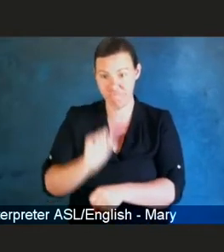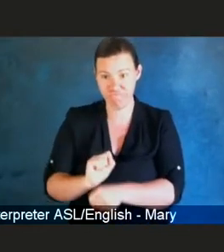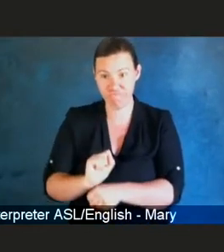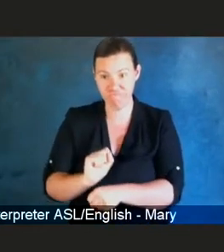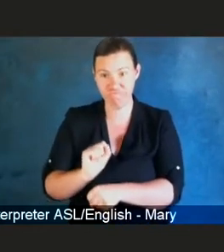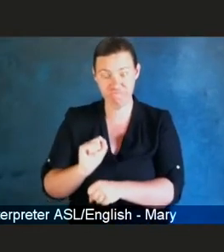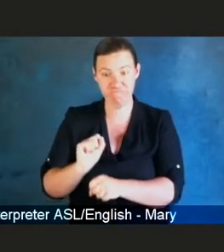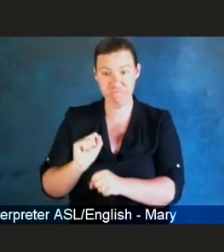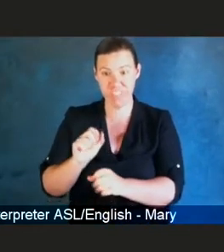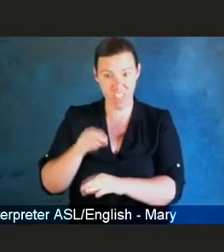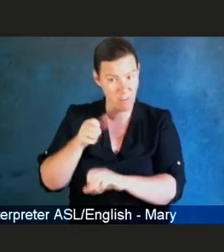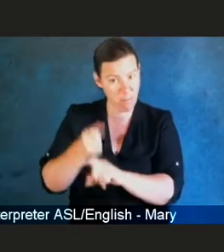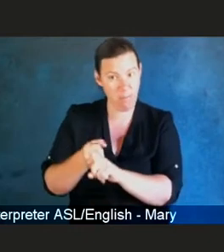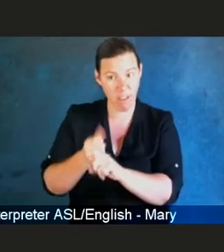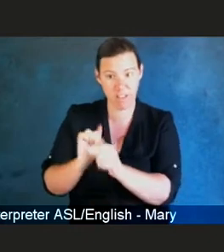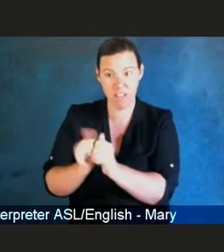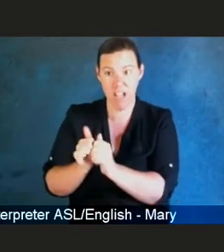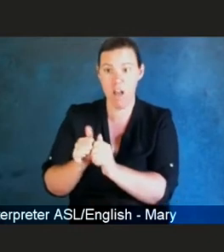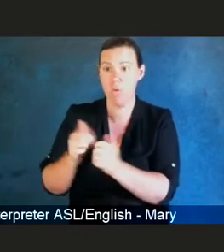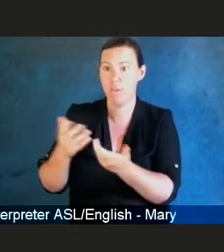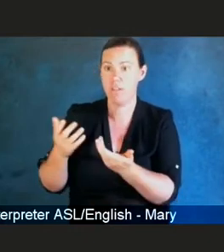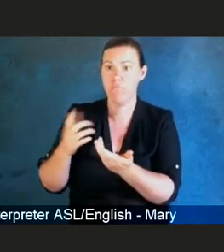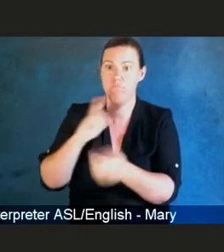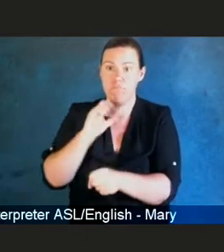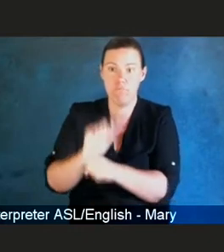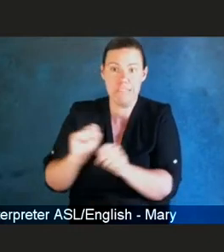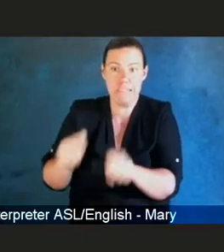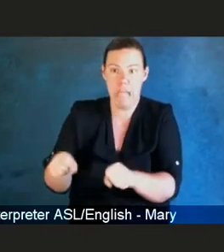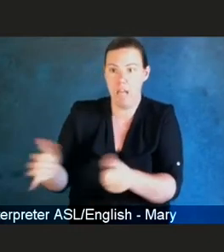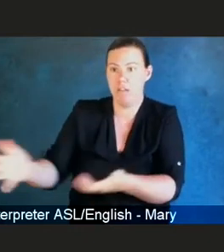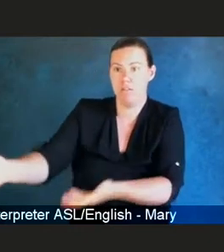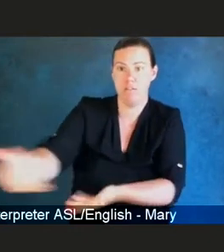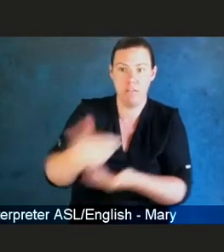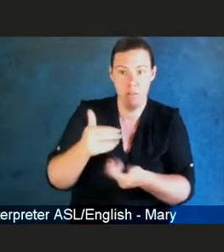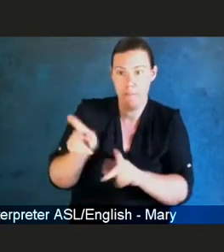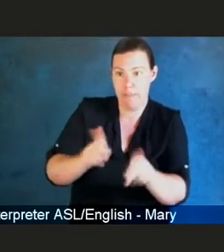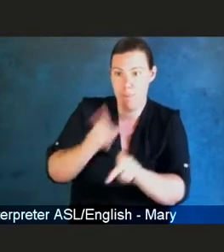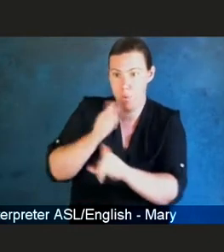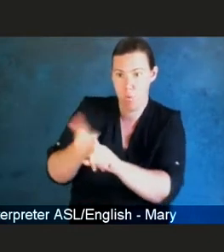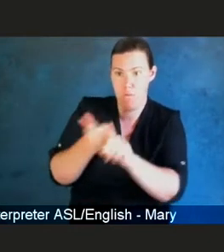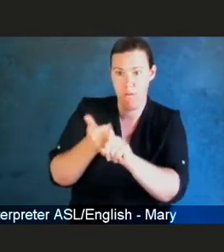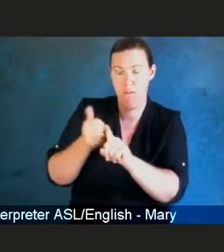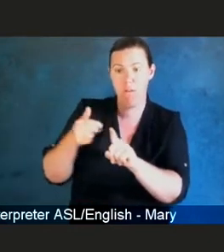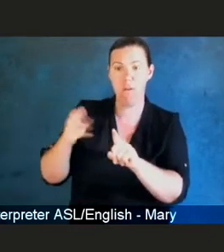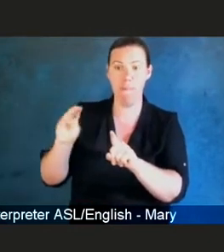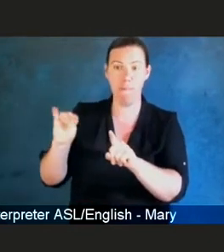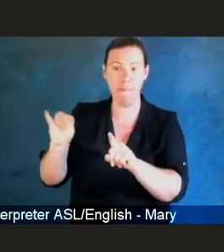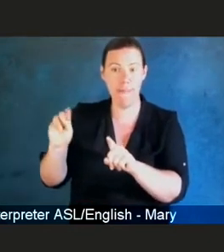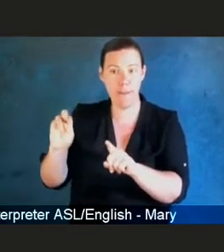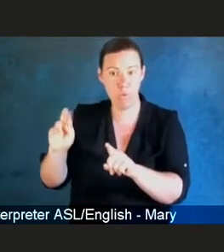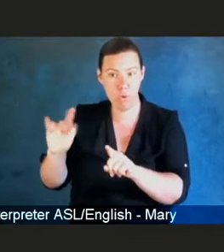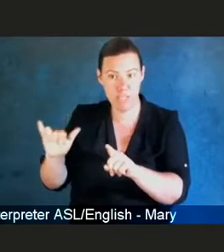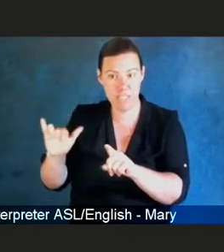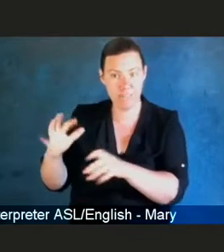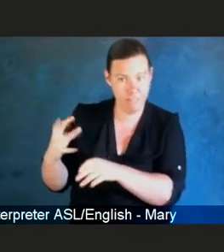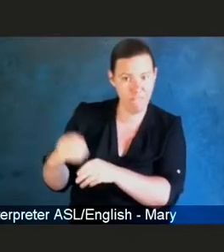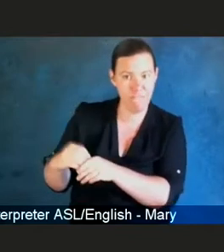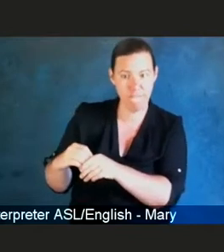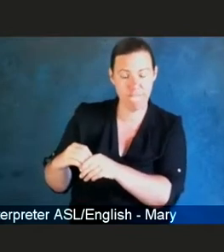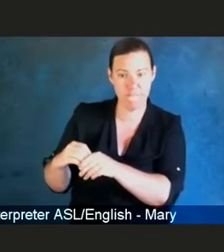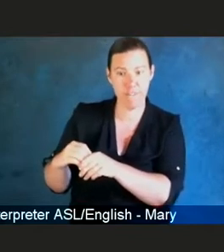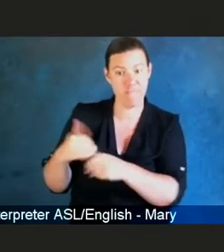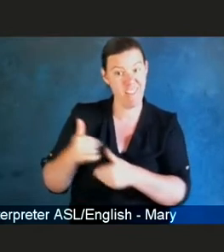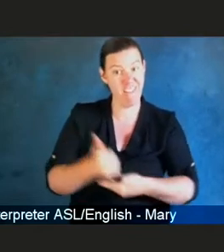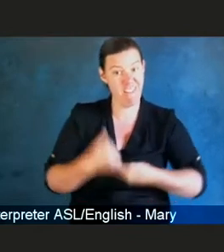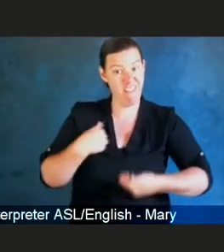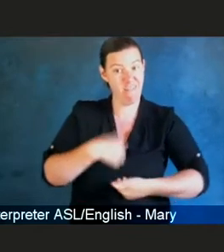It's that 20 years of work that went in building community. And, Larry, thank you very much. Thanks for participating in this program. Thanks for your